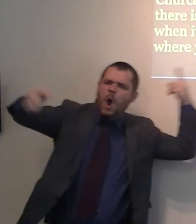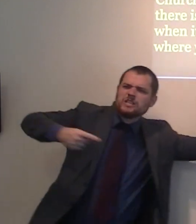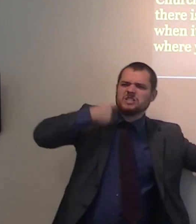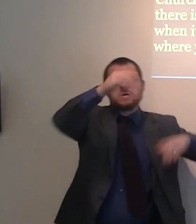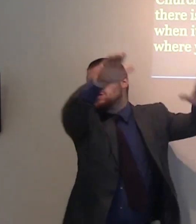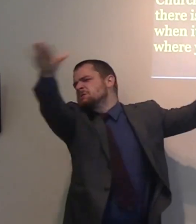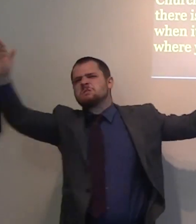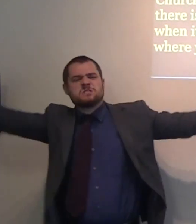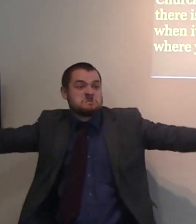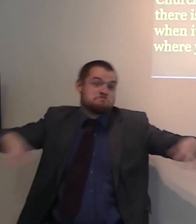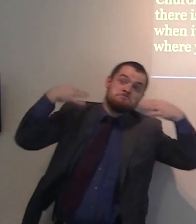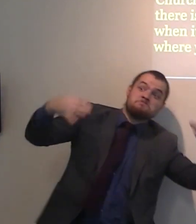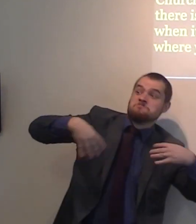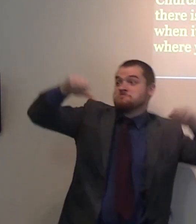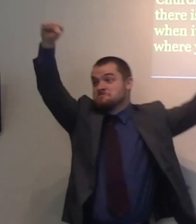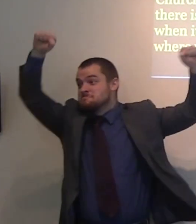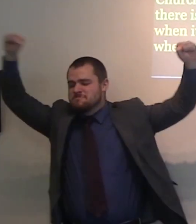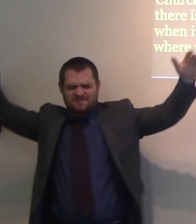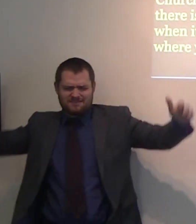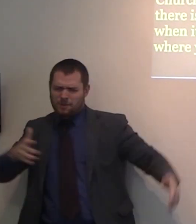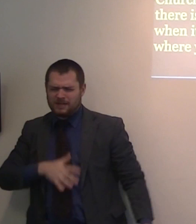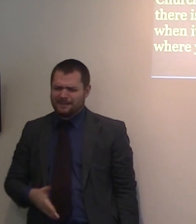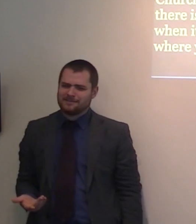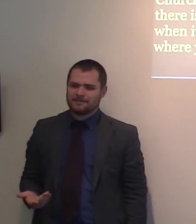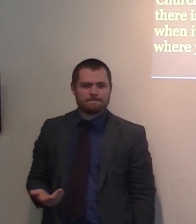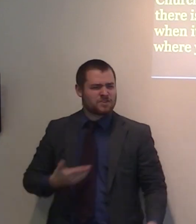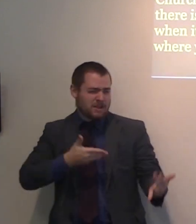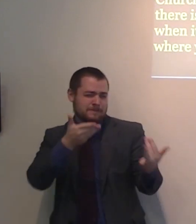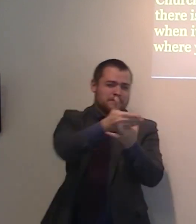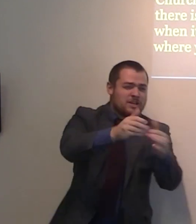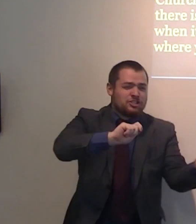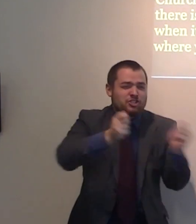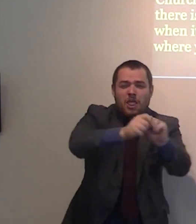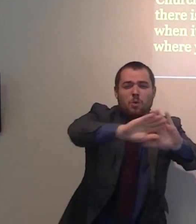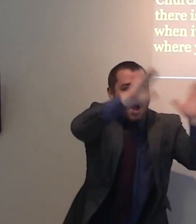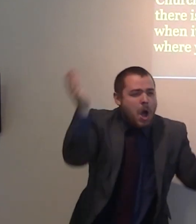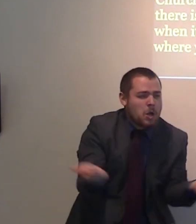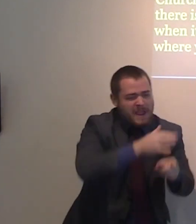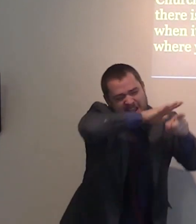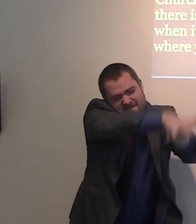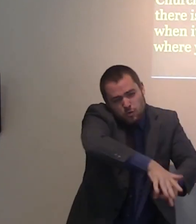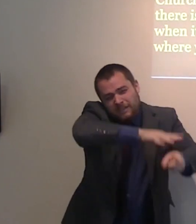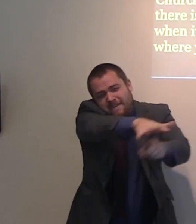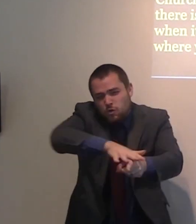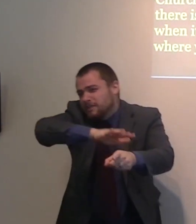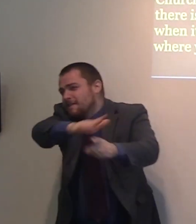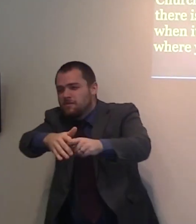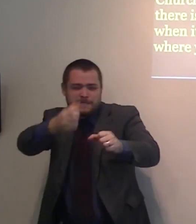Here we are. Look what we are doing. We can change the world. We need to have an influence on the world. We want to make the world